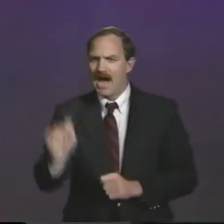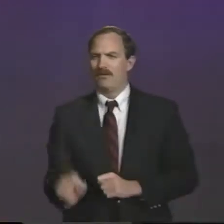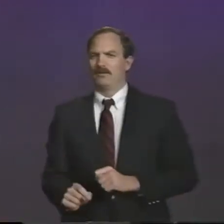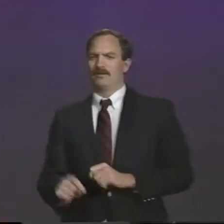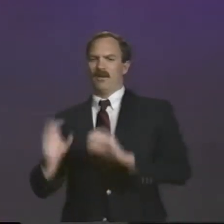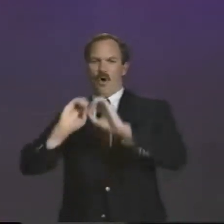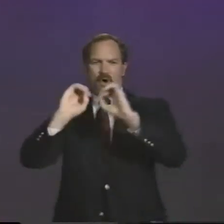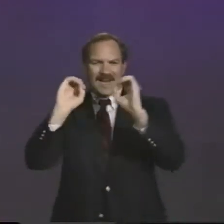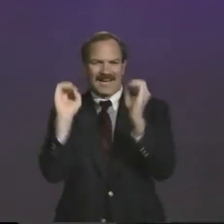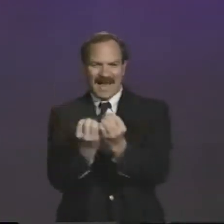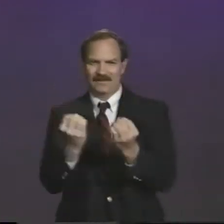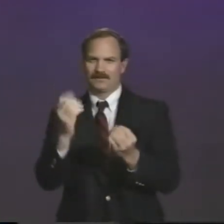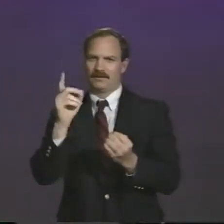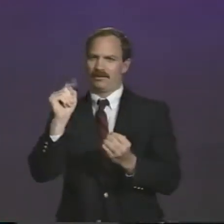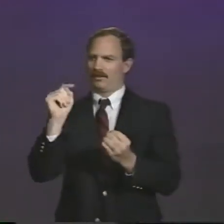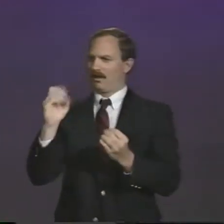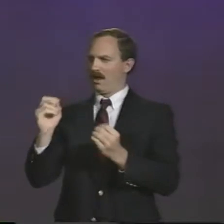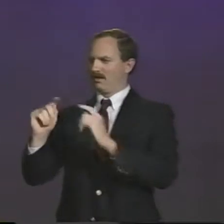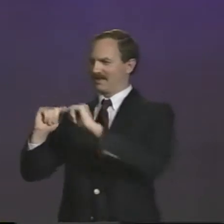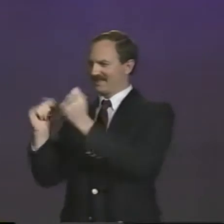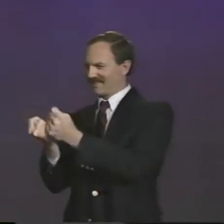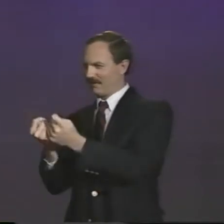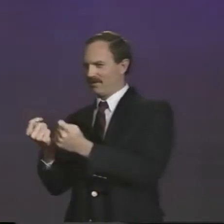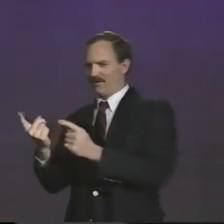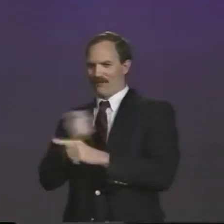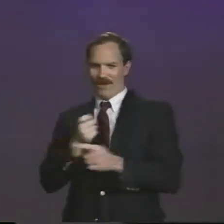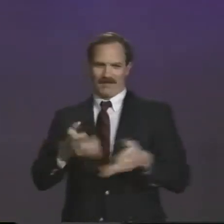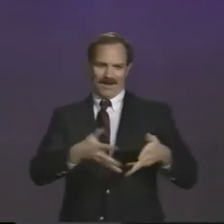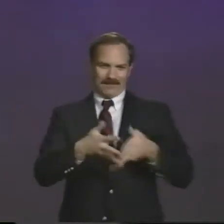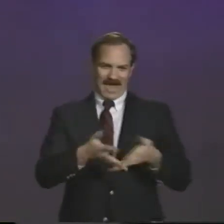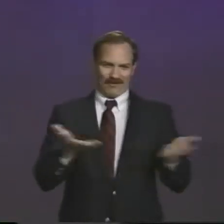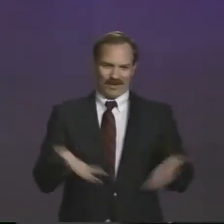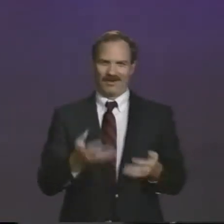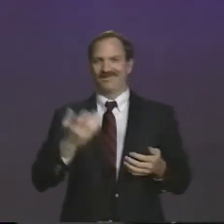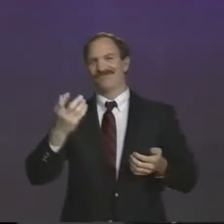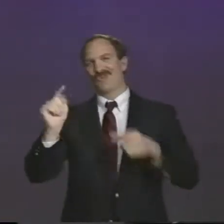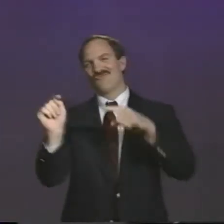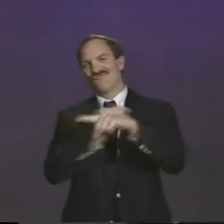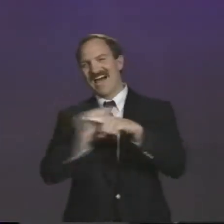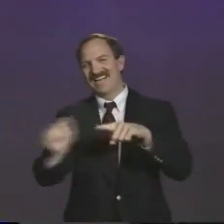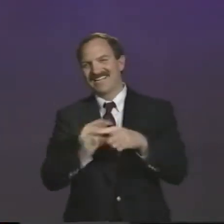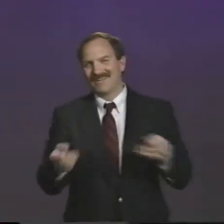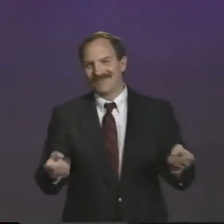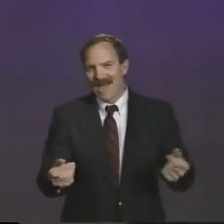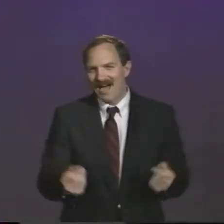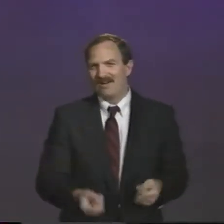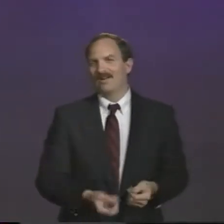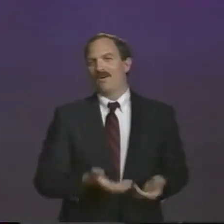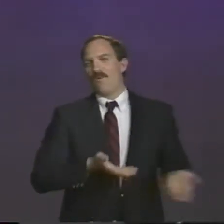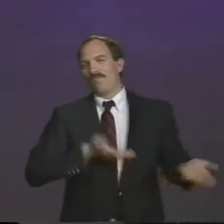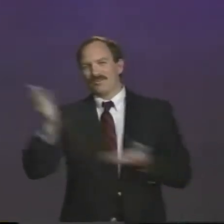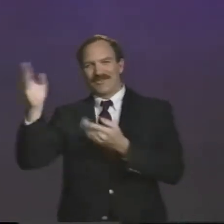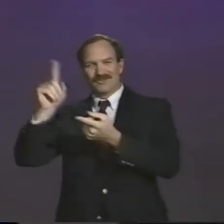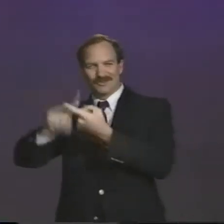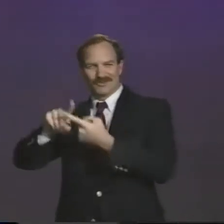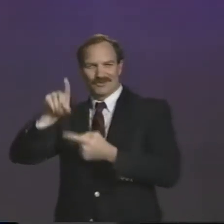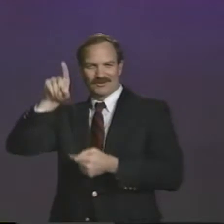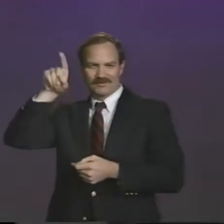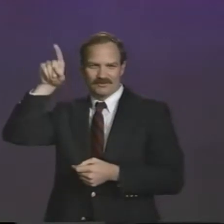is setting up tryouts and organizing the teams from the United States in giving them training grounds and